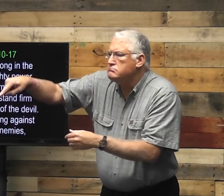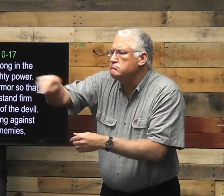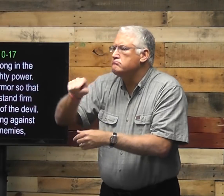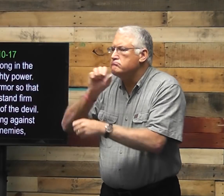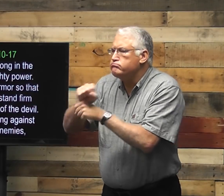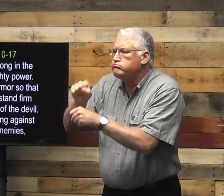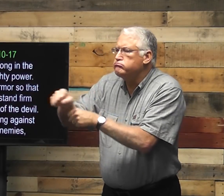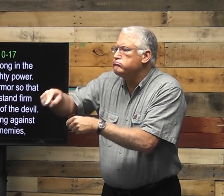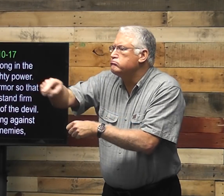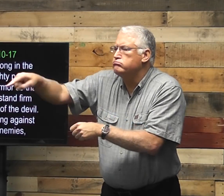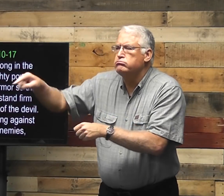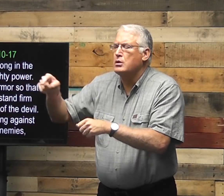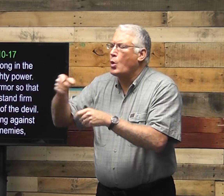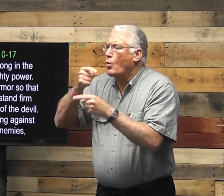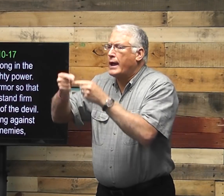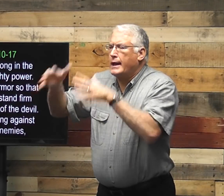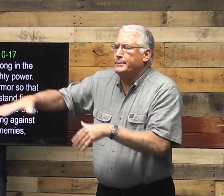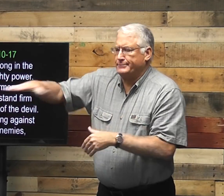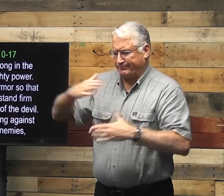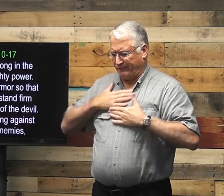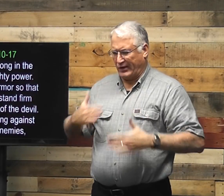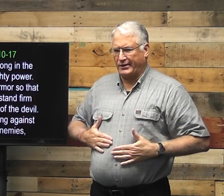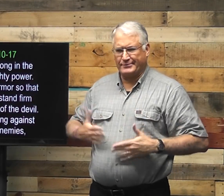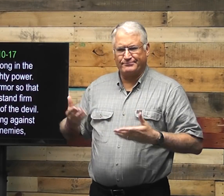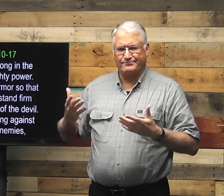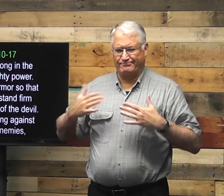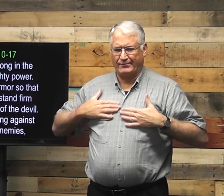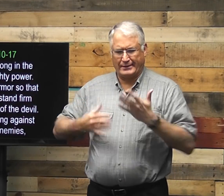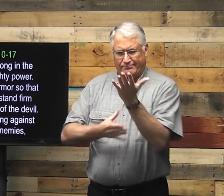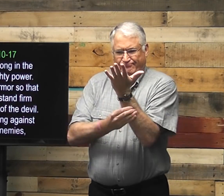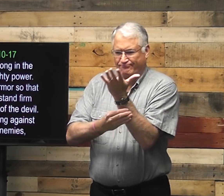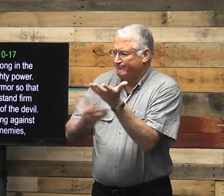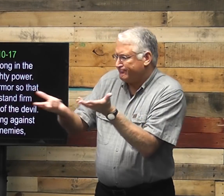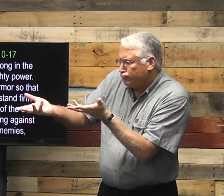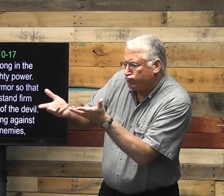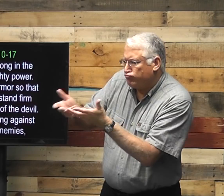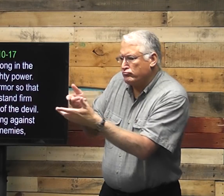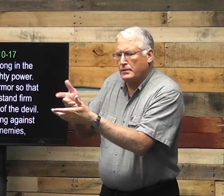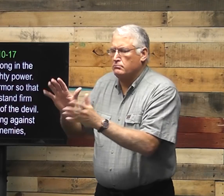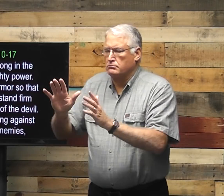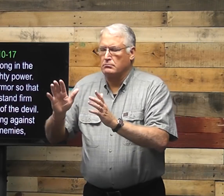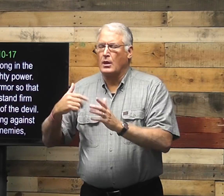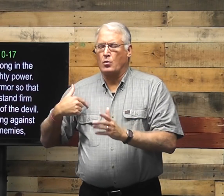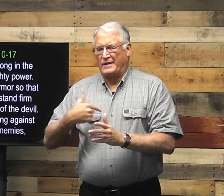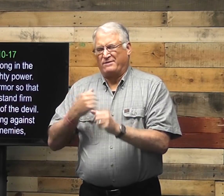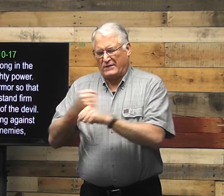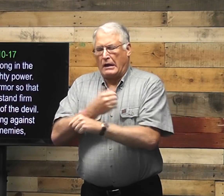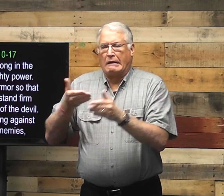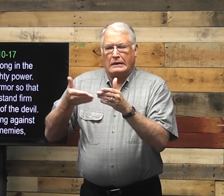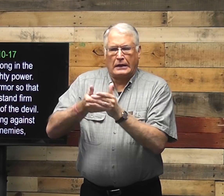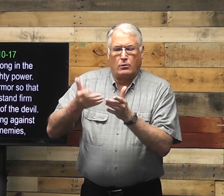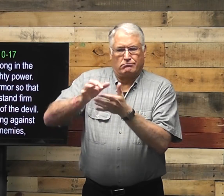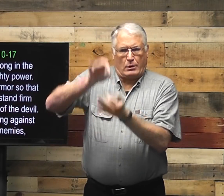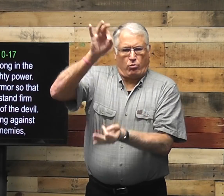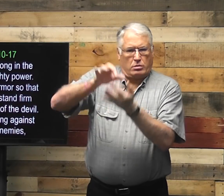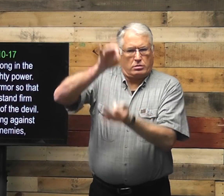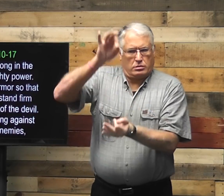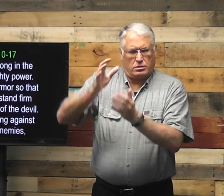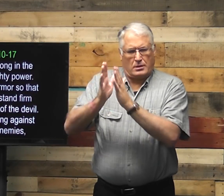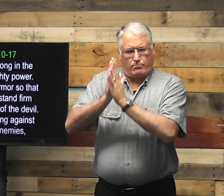We're not talking about those who are enemies who are physical enemies that we see daily. We're fighting against the